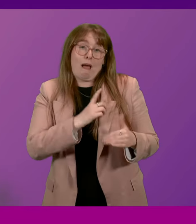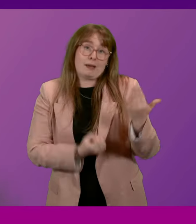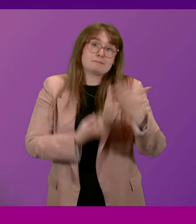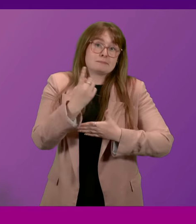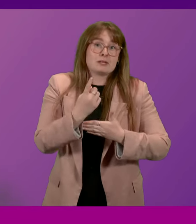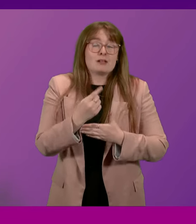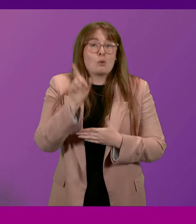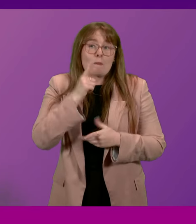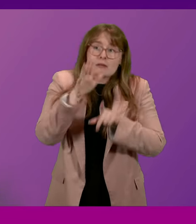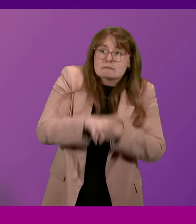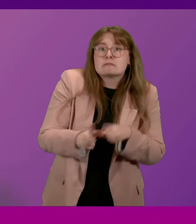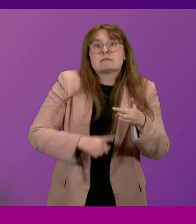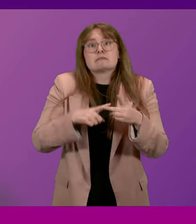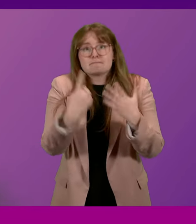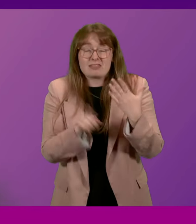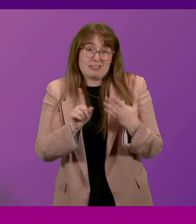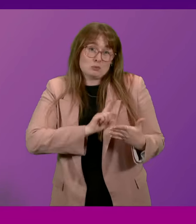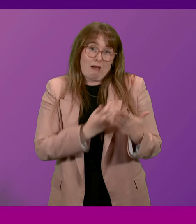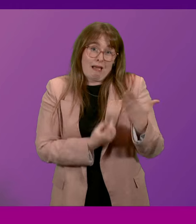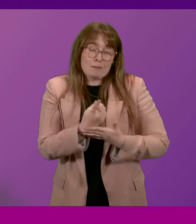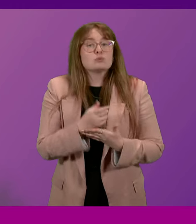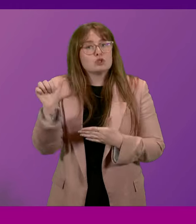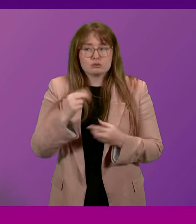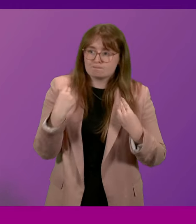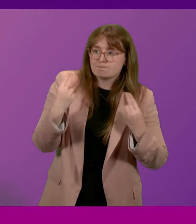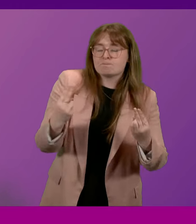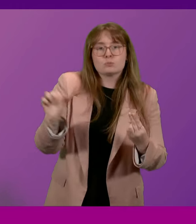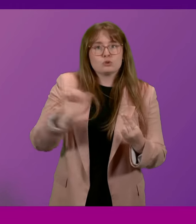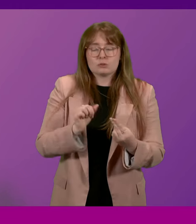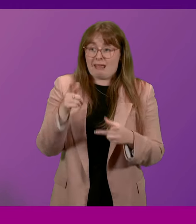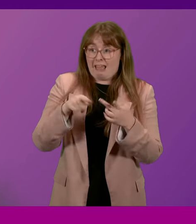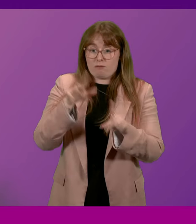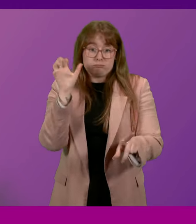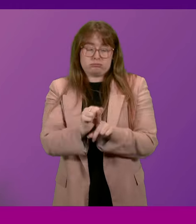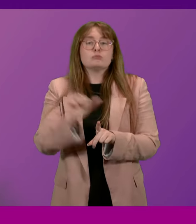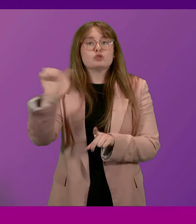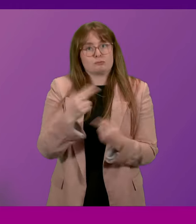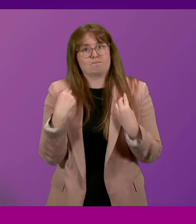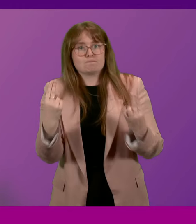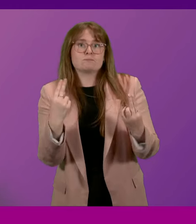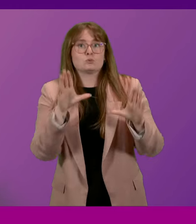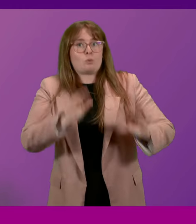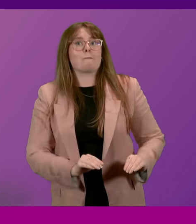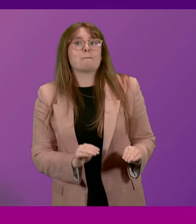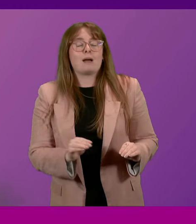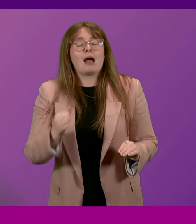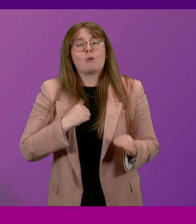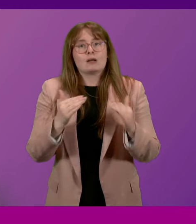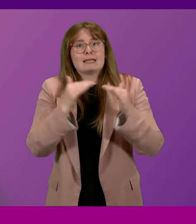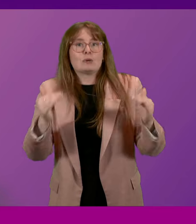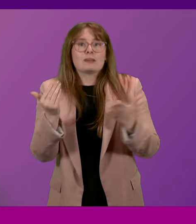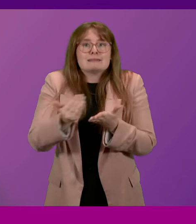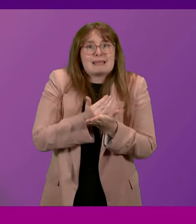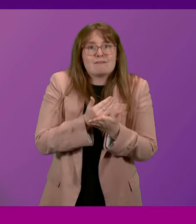misogyny and abuse against women. We should stand against it and we should call it out wherever we see it. Our equally safe strategy is aimed at